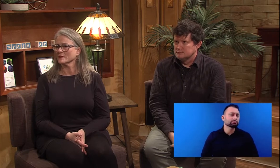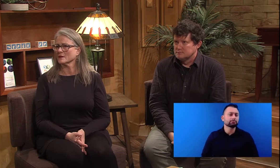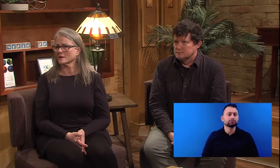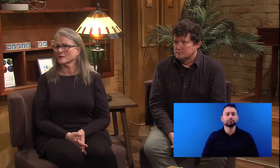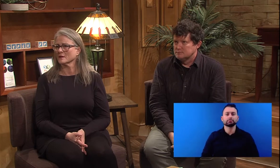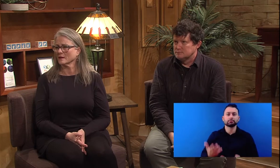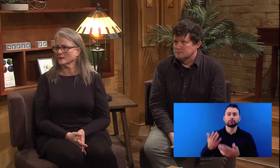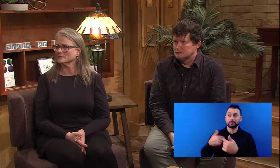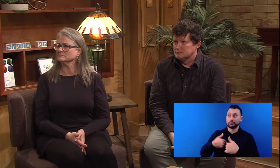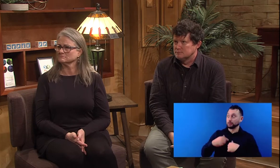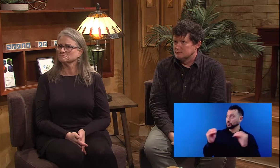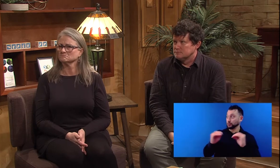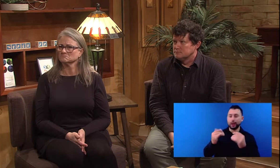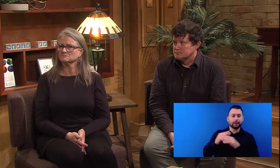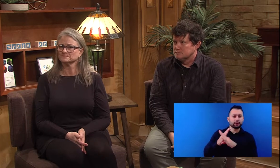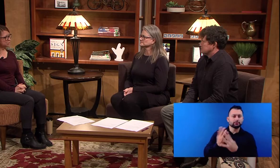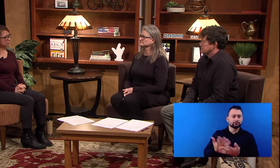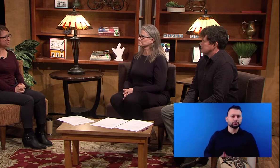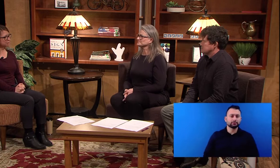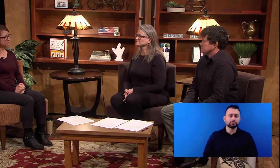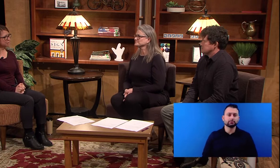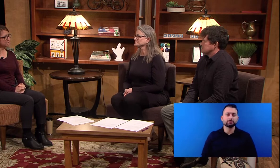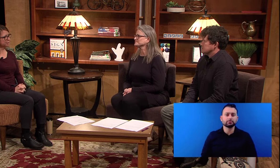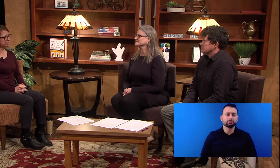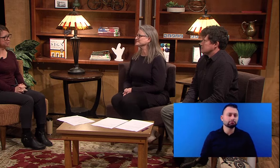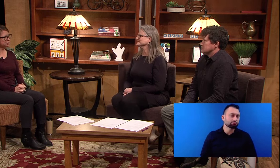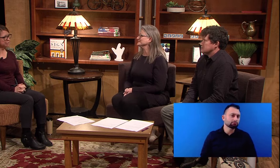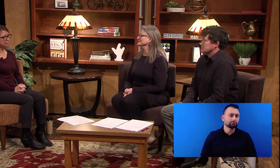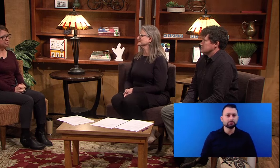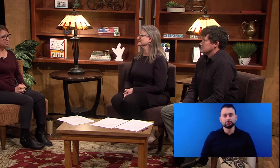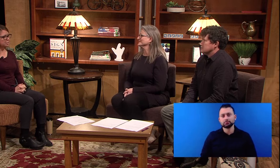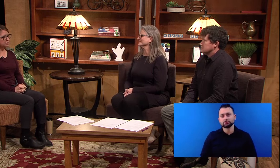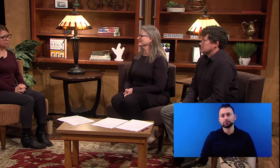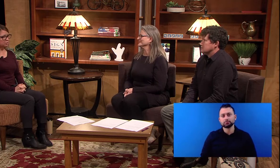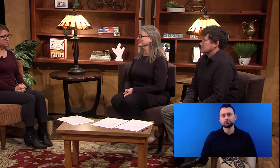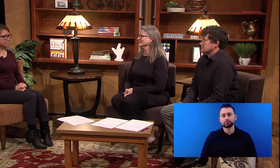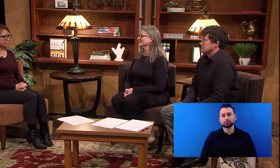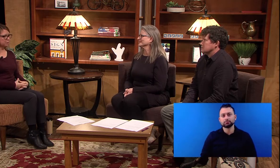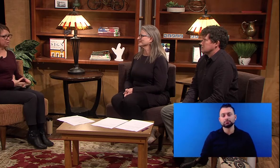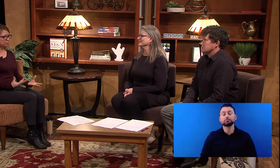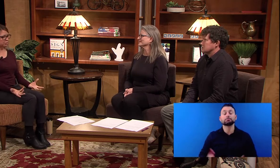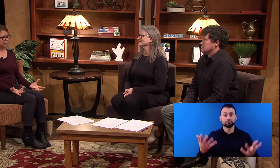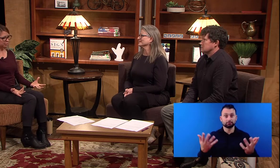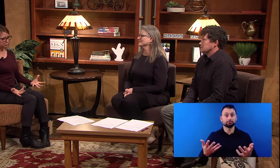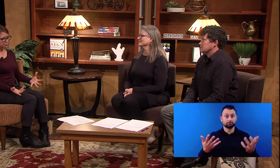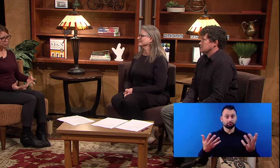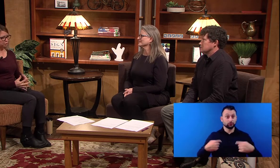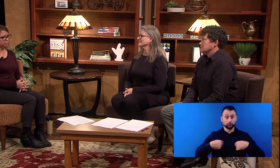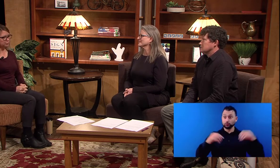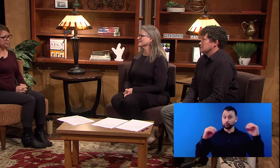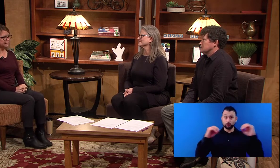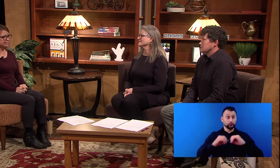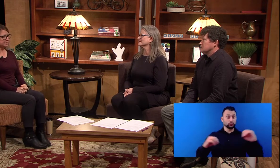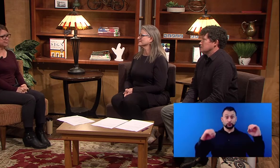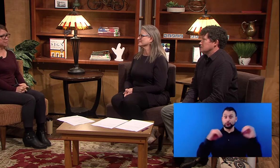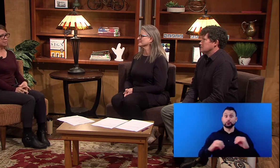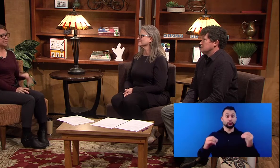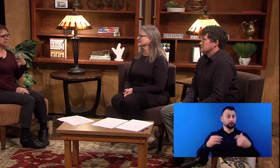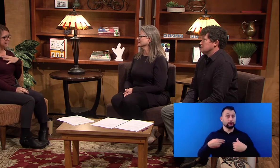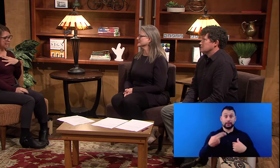contracting HIV? Sure. Sure. Great question. So since we know they're in those four fluids, if somebody does not